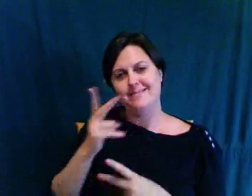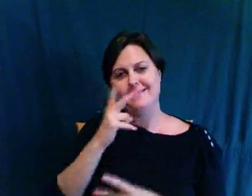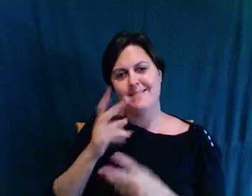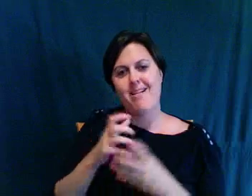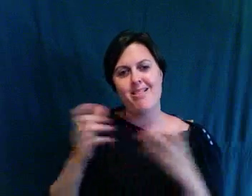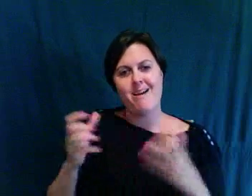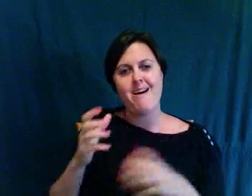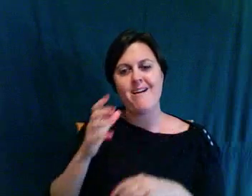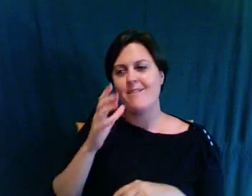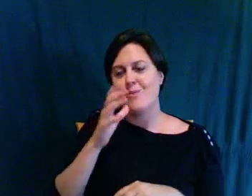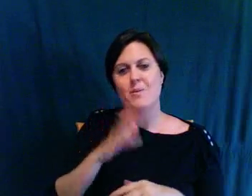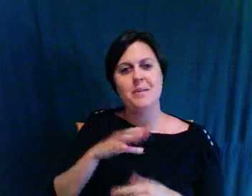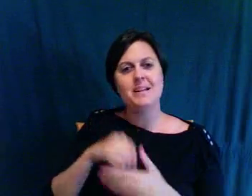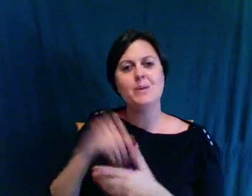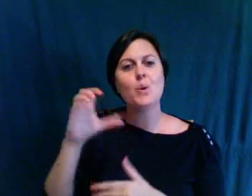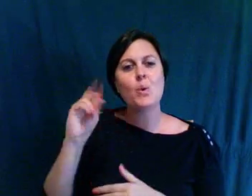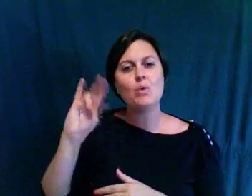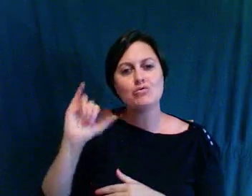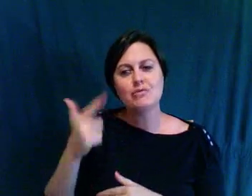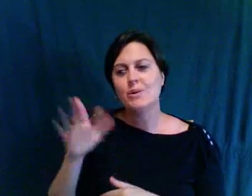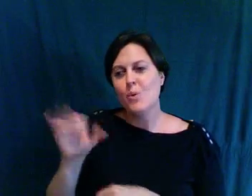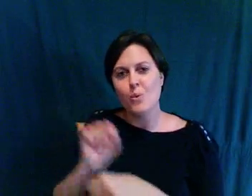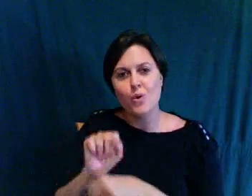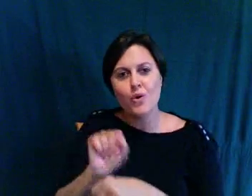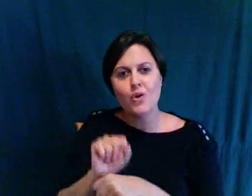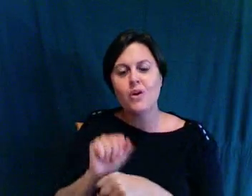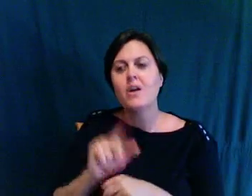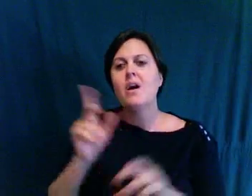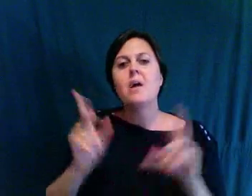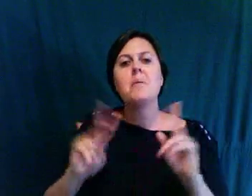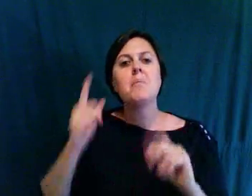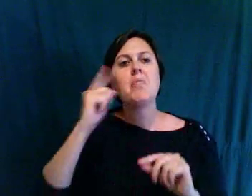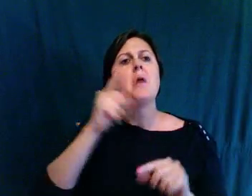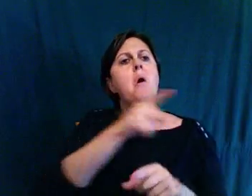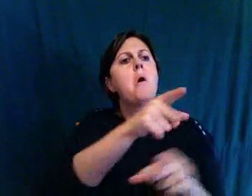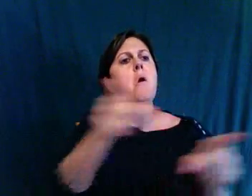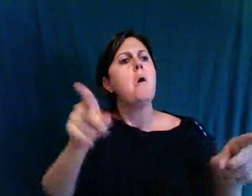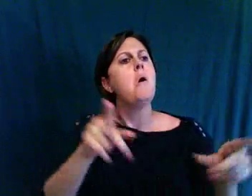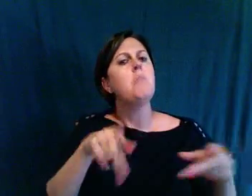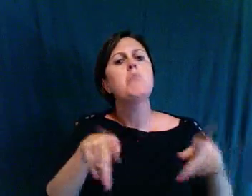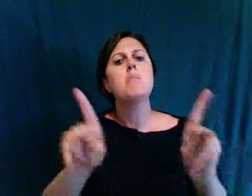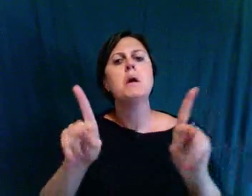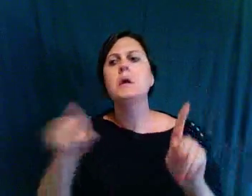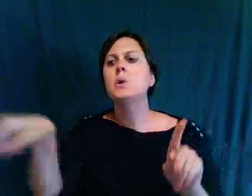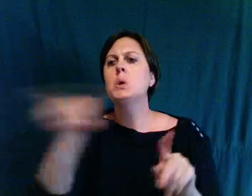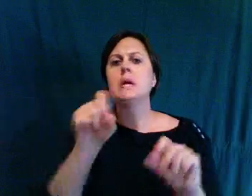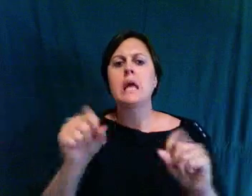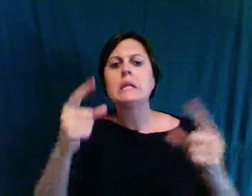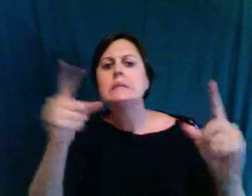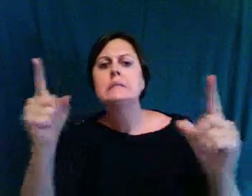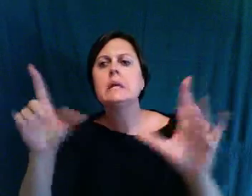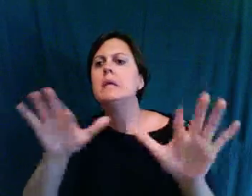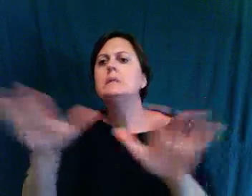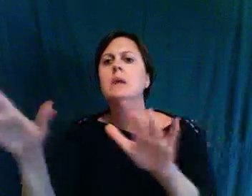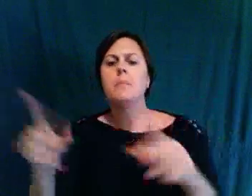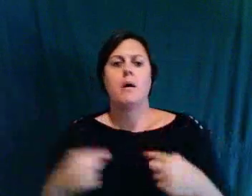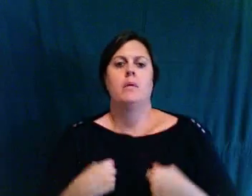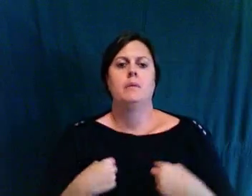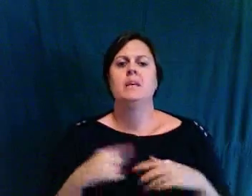to give themselves permission. Everyone else might have permission to be successful. But in the real world, we, as women in particular, have